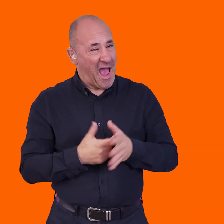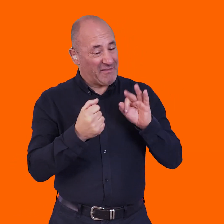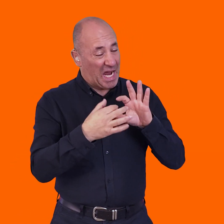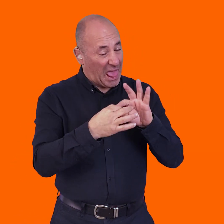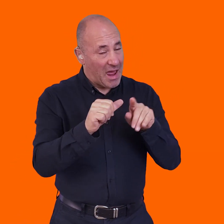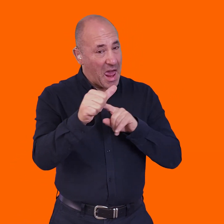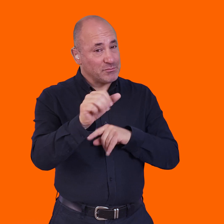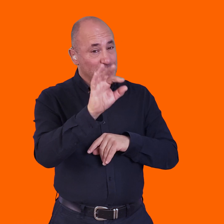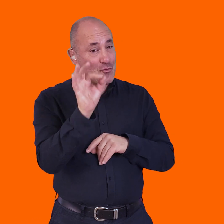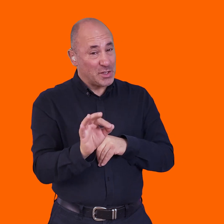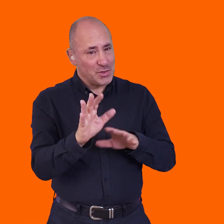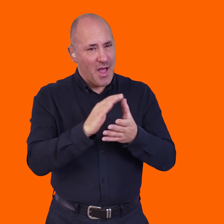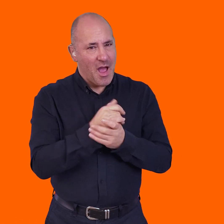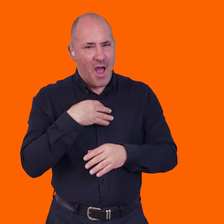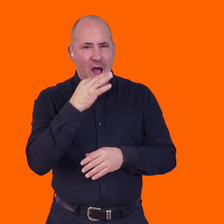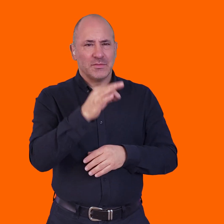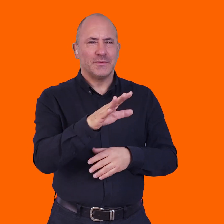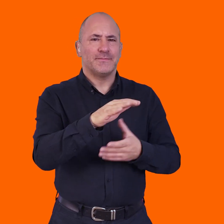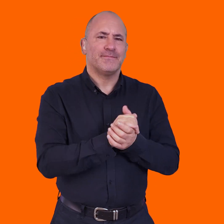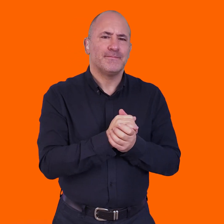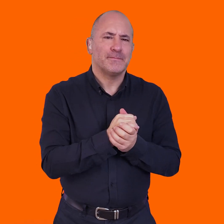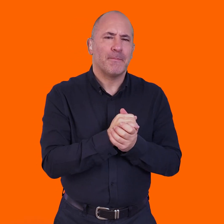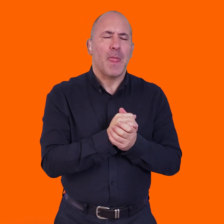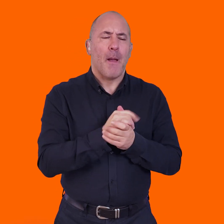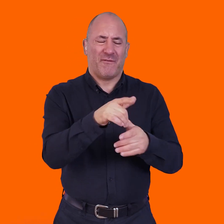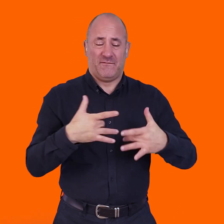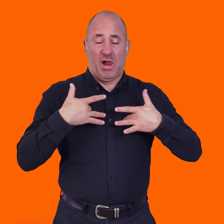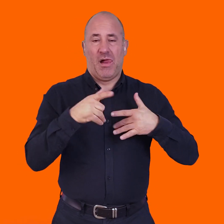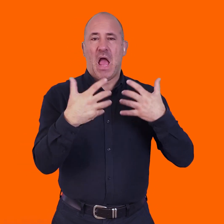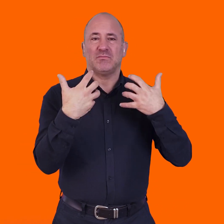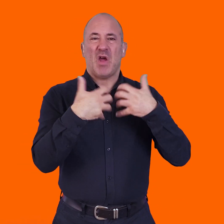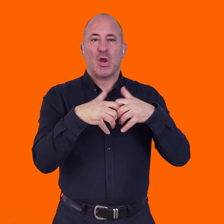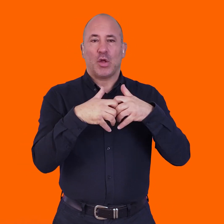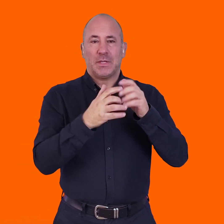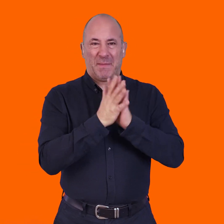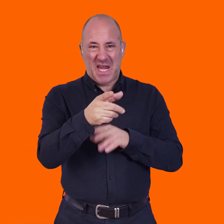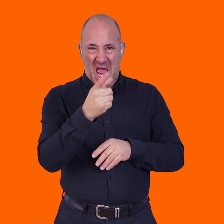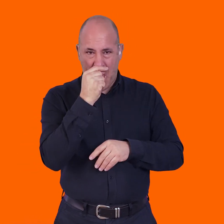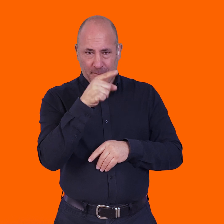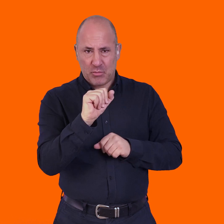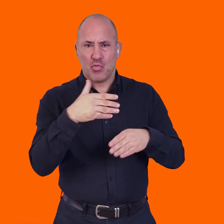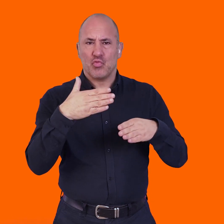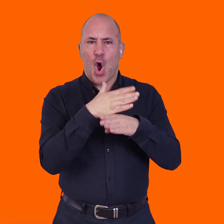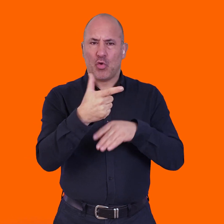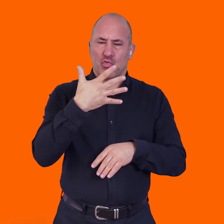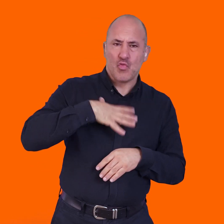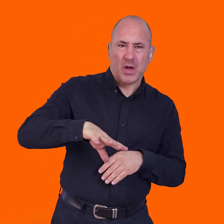kind of brings me to my next question, in a way. To ask you, how do you feel that technology has enabled